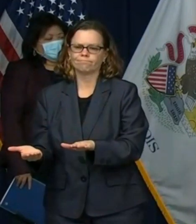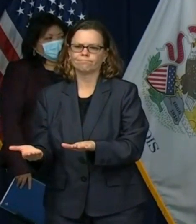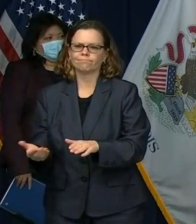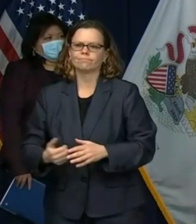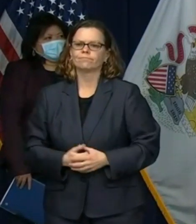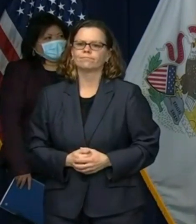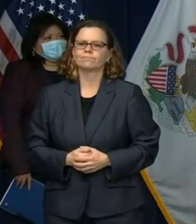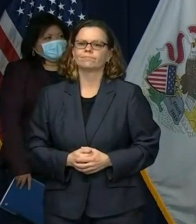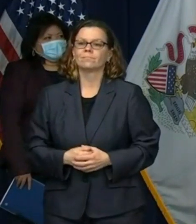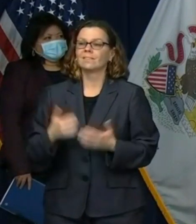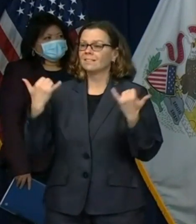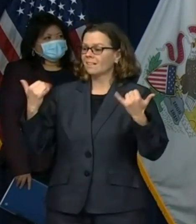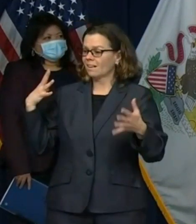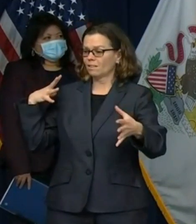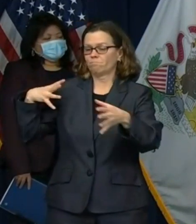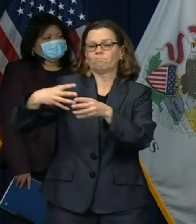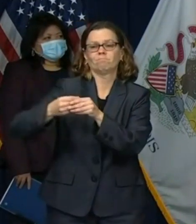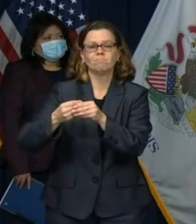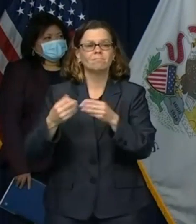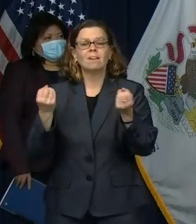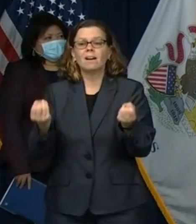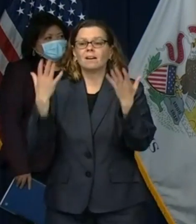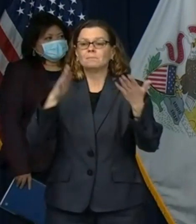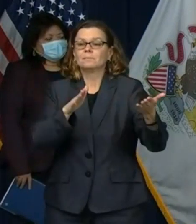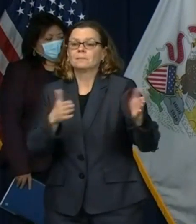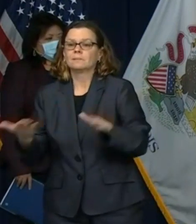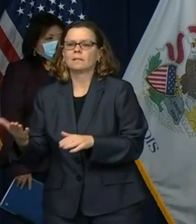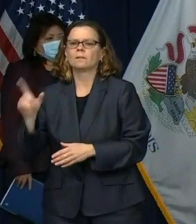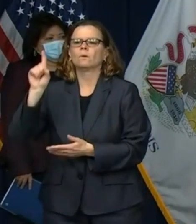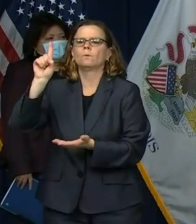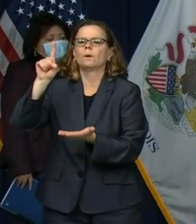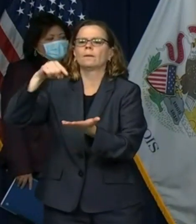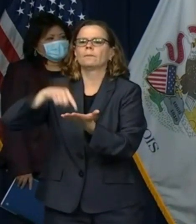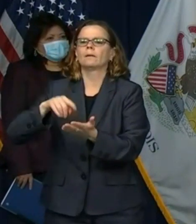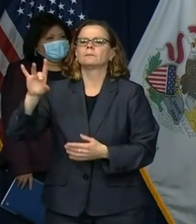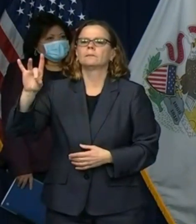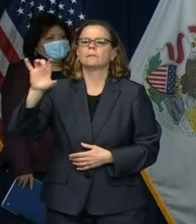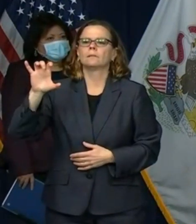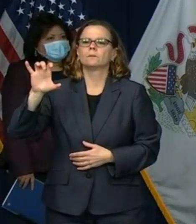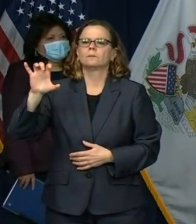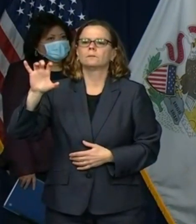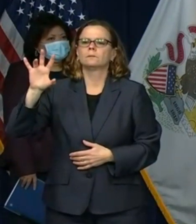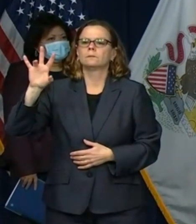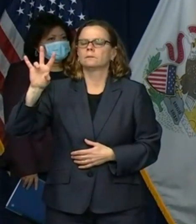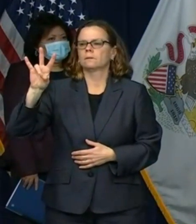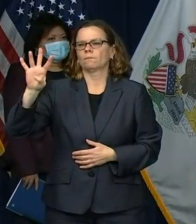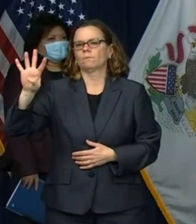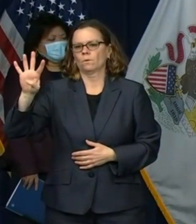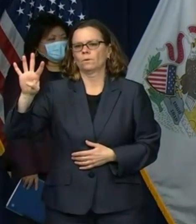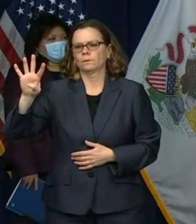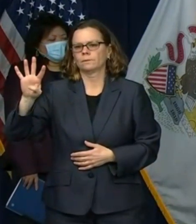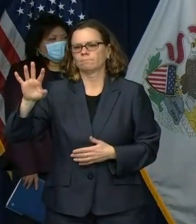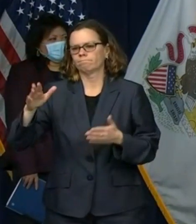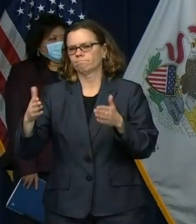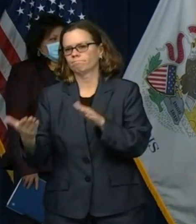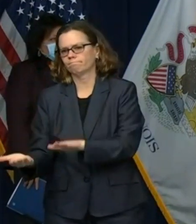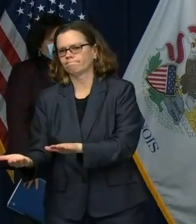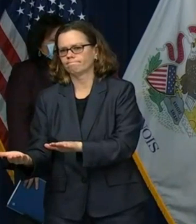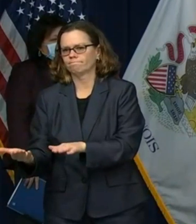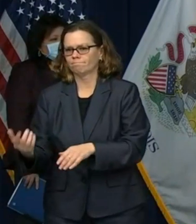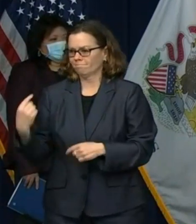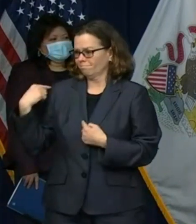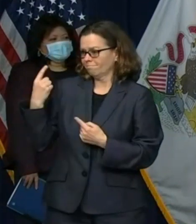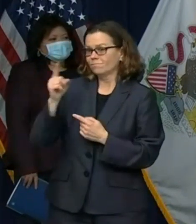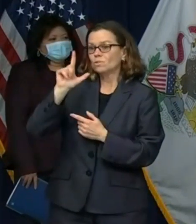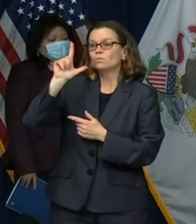fatality number to one thousand eight hundred seventy four over the last 24 hours we ran eleven